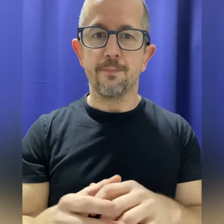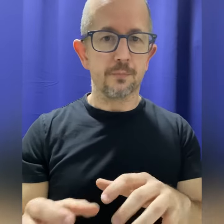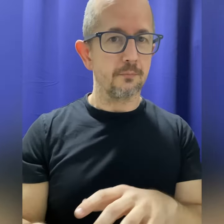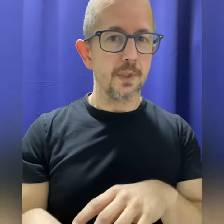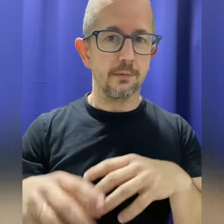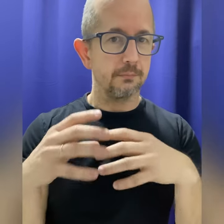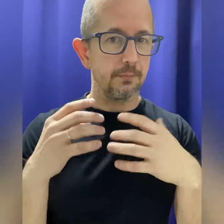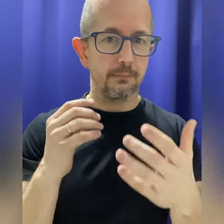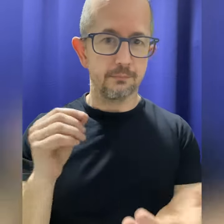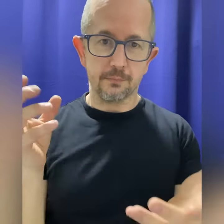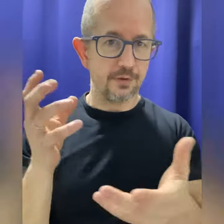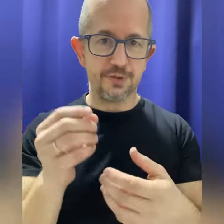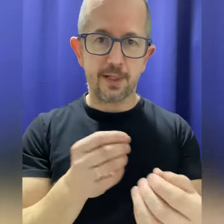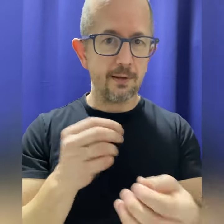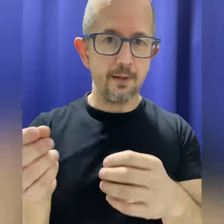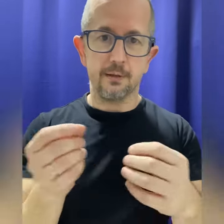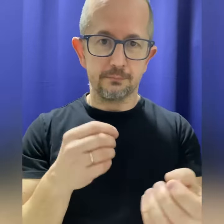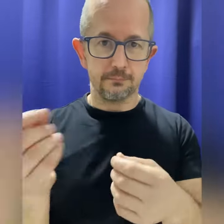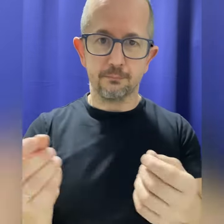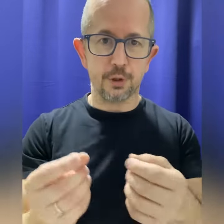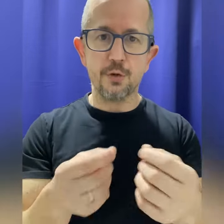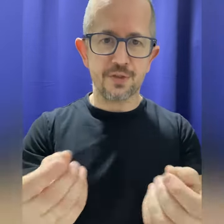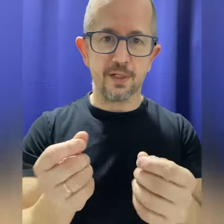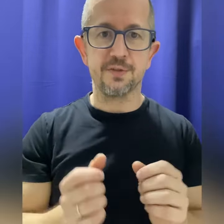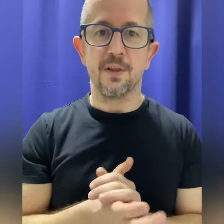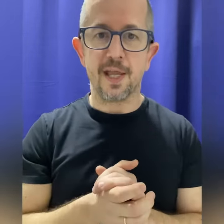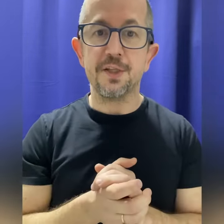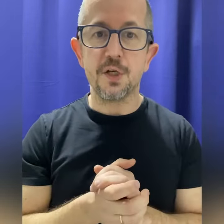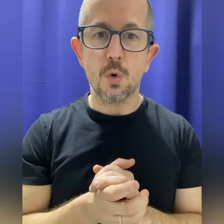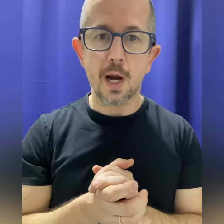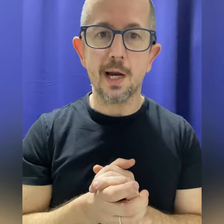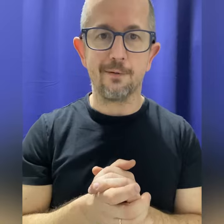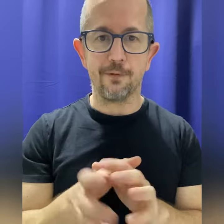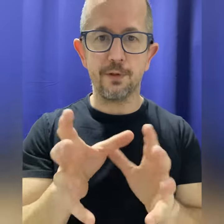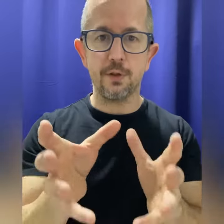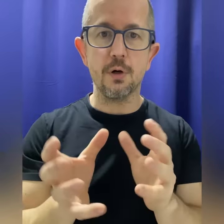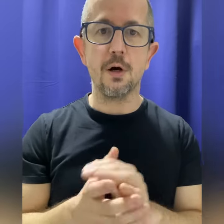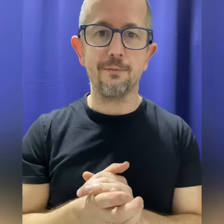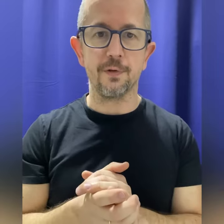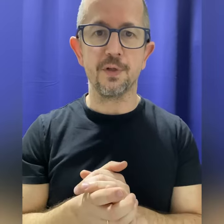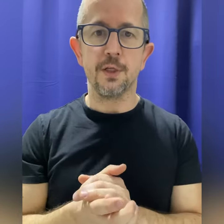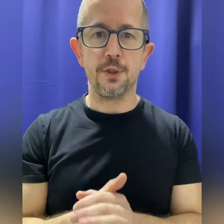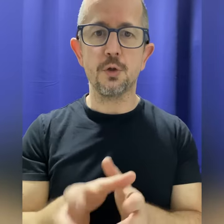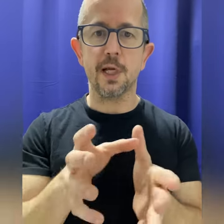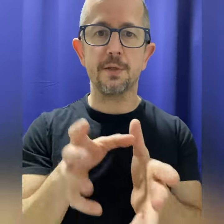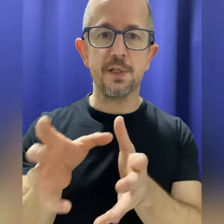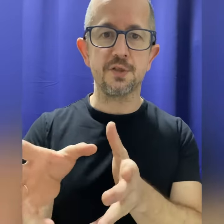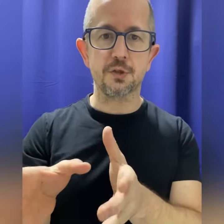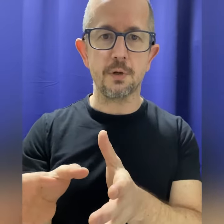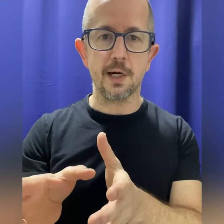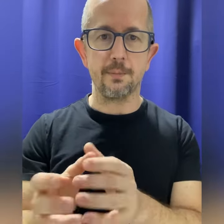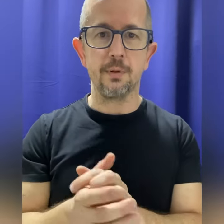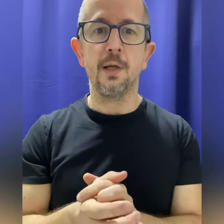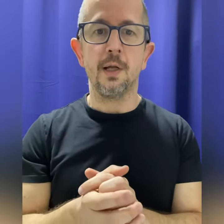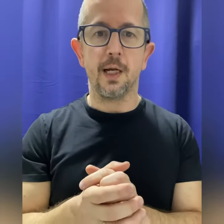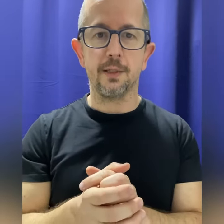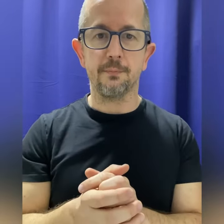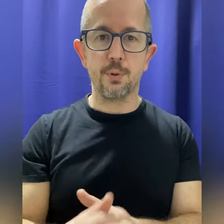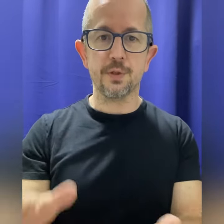single process that you have in your office, you can describe and put it